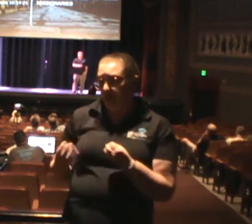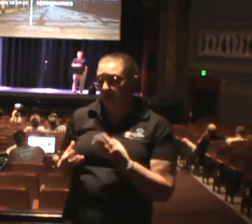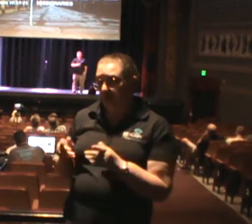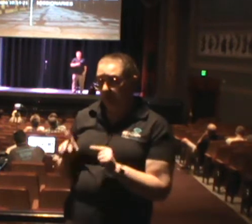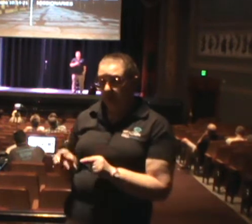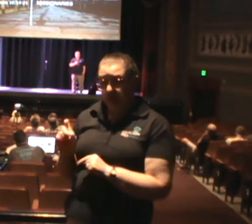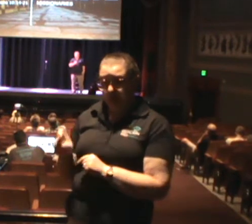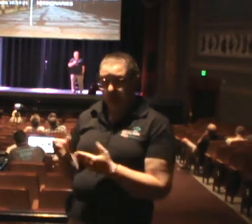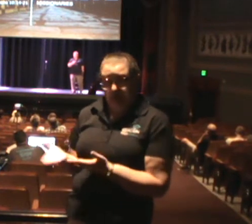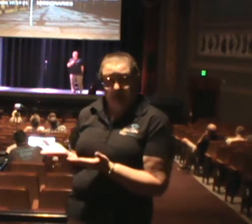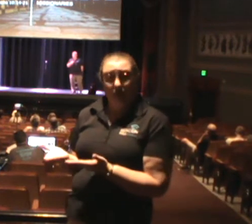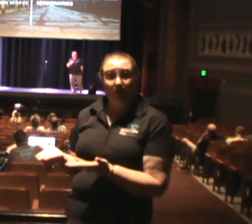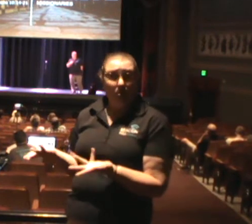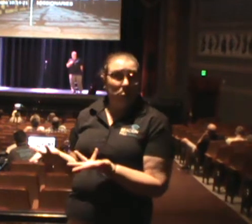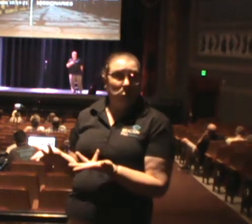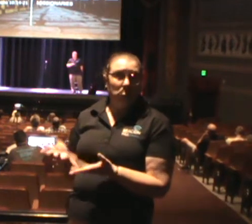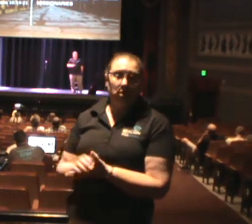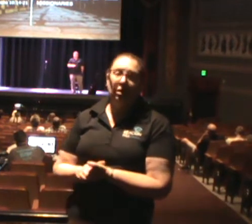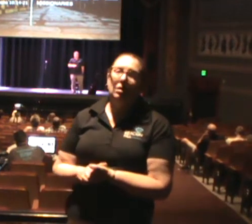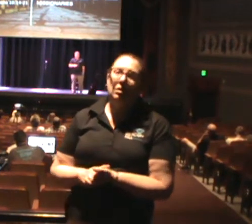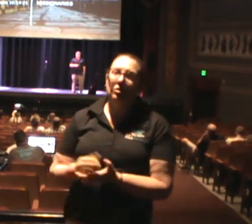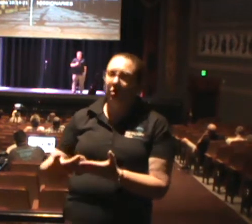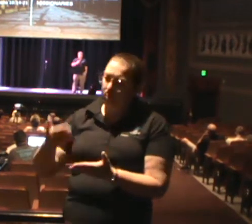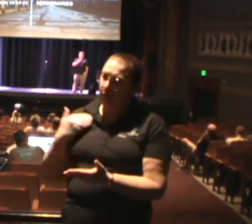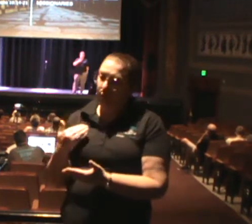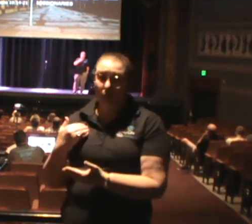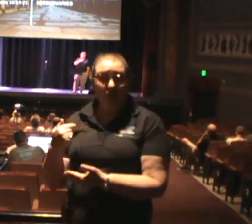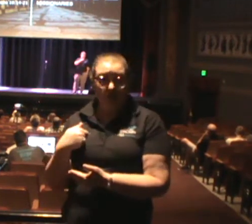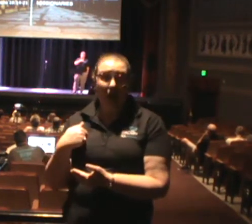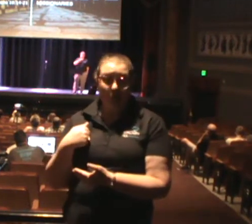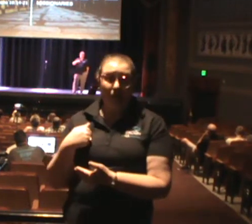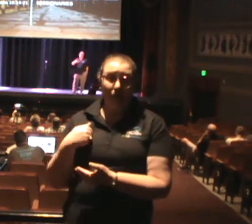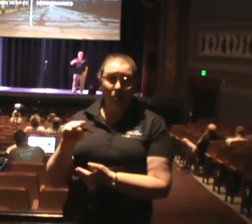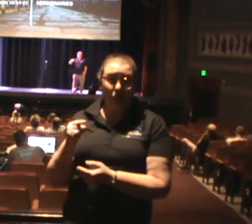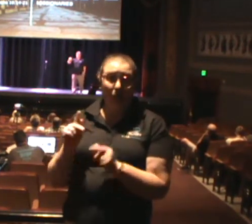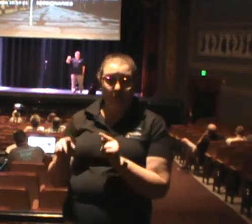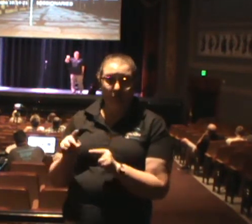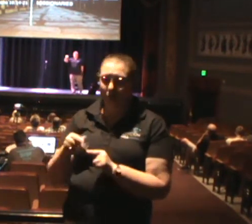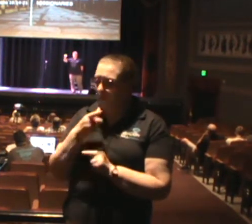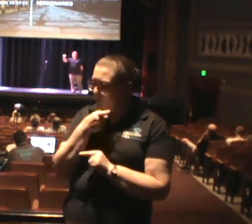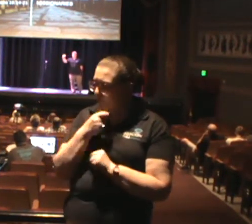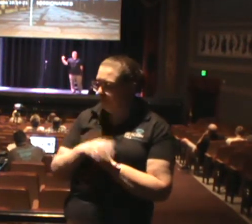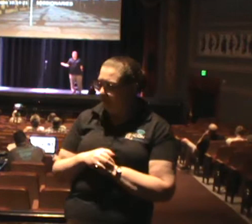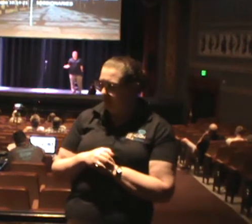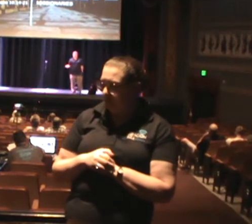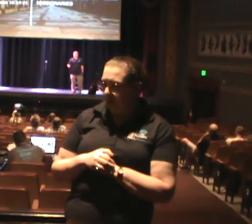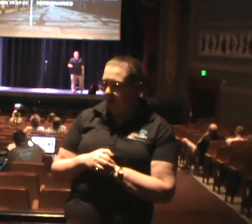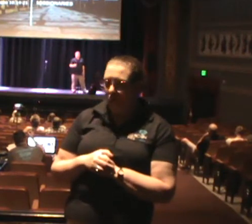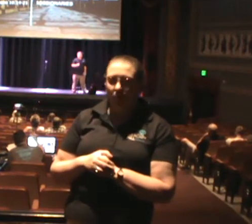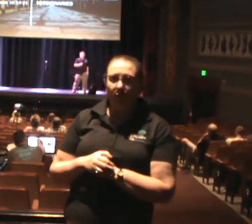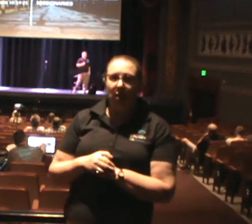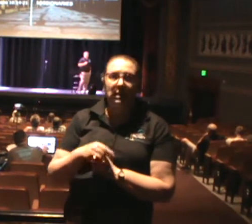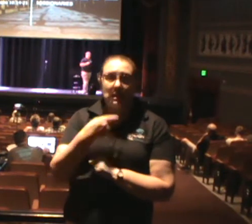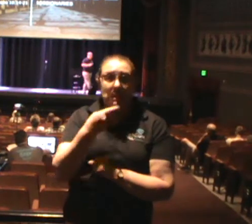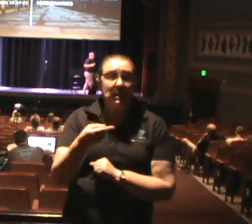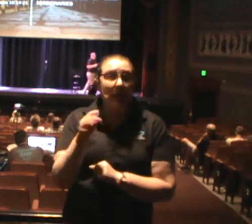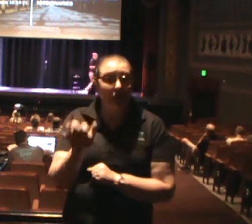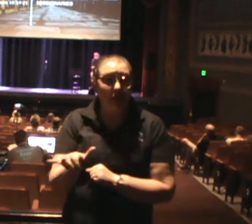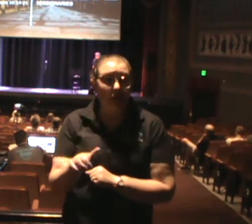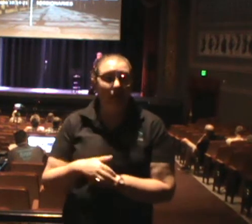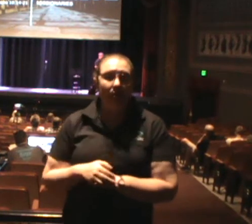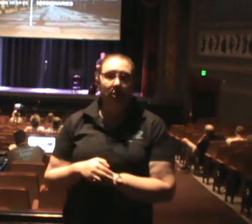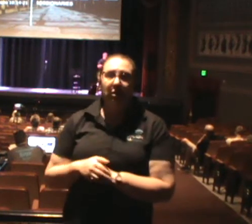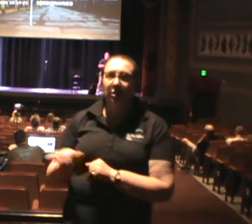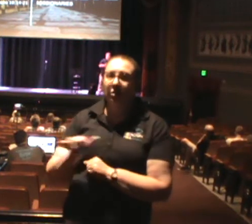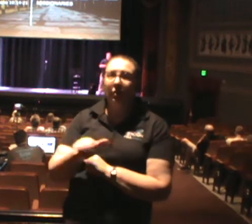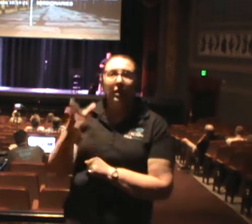here. And so I used to be one of those people. I used to be one of the people who made that statement. And so I think as we